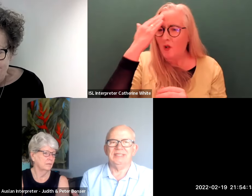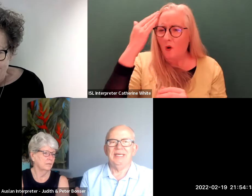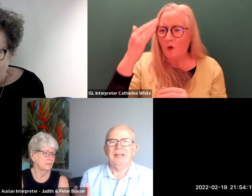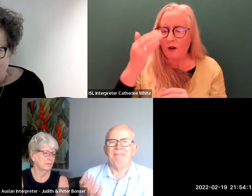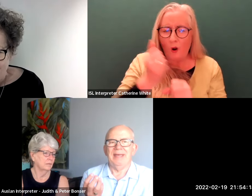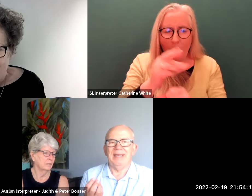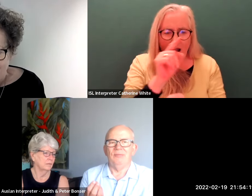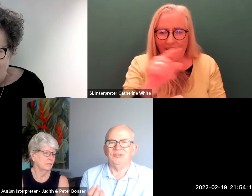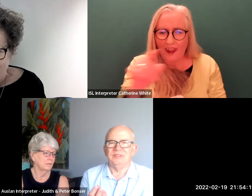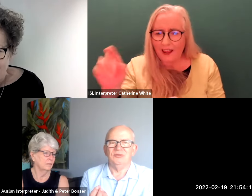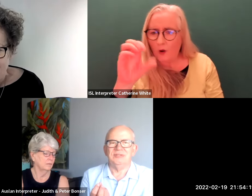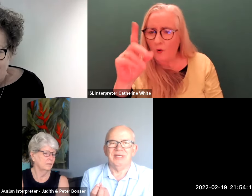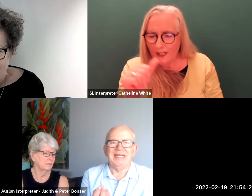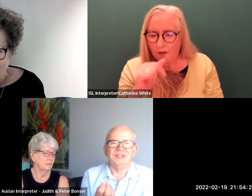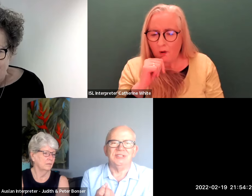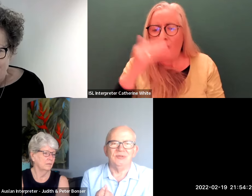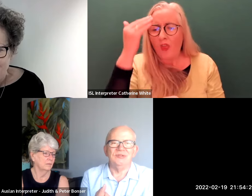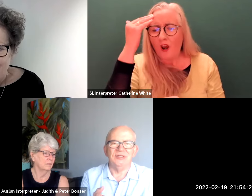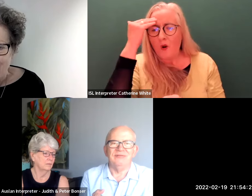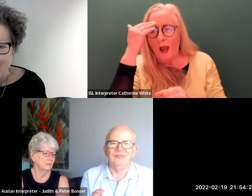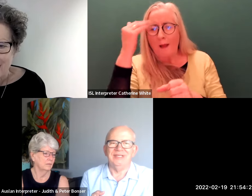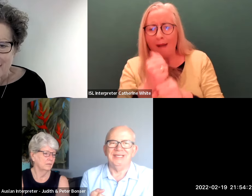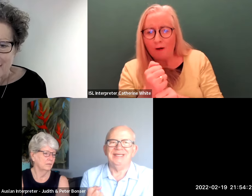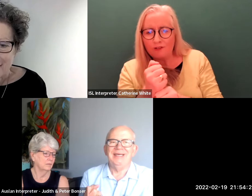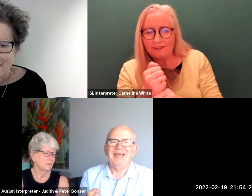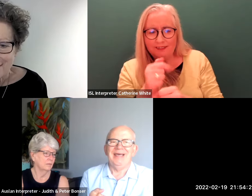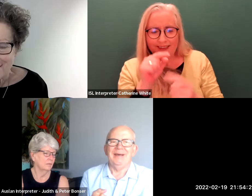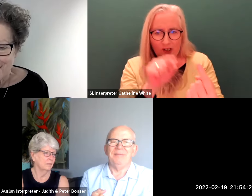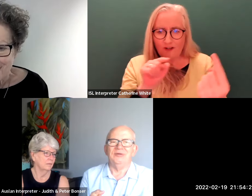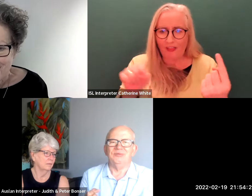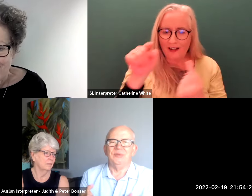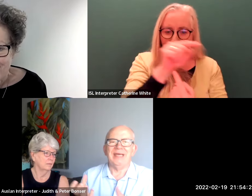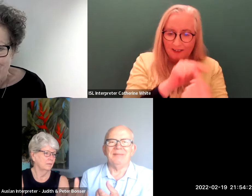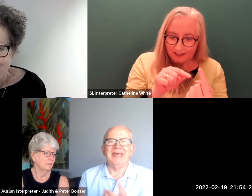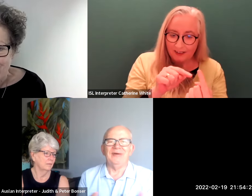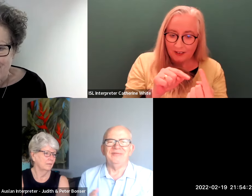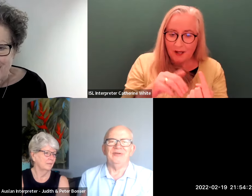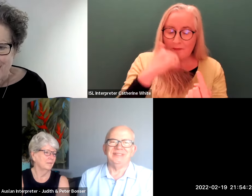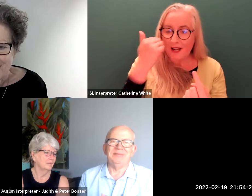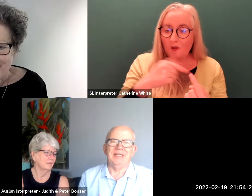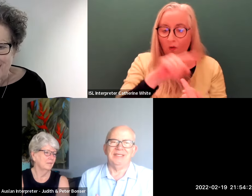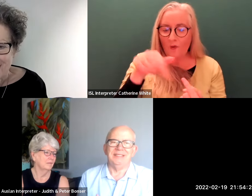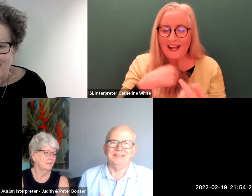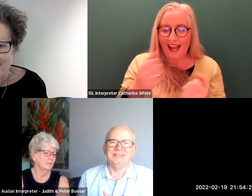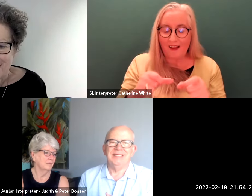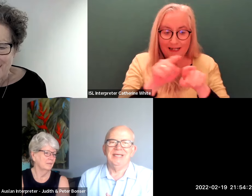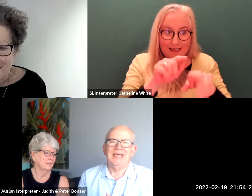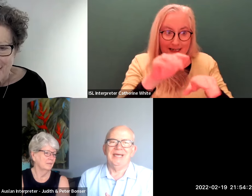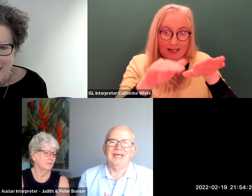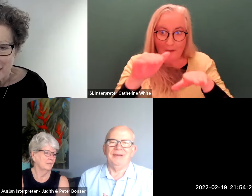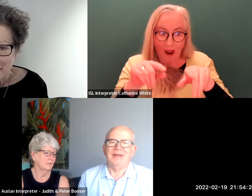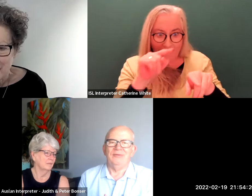each other um which was also added to the beauty of it really because we were coming out with very similar things